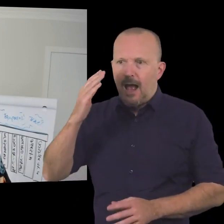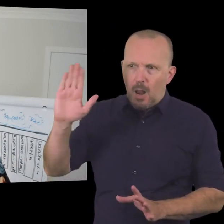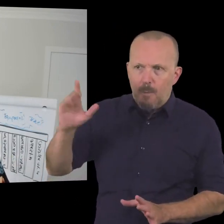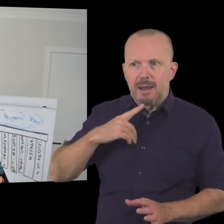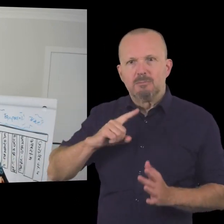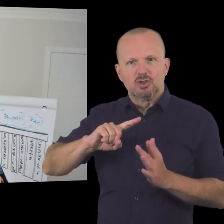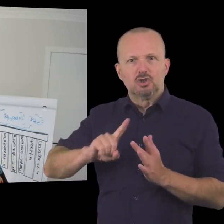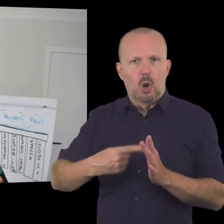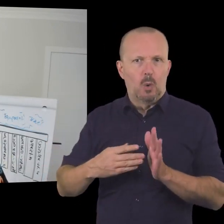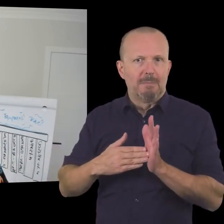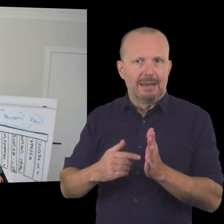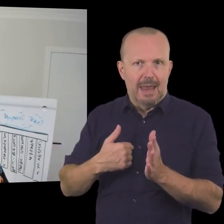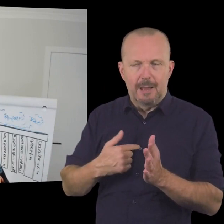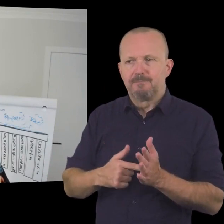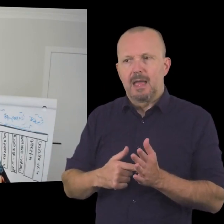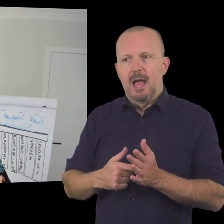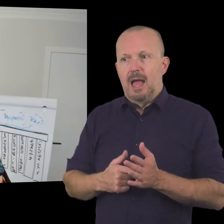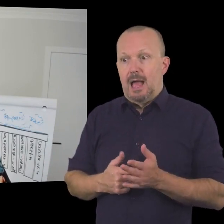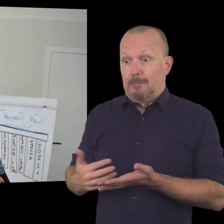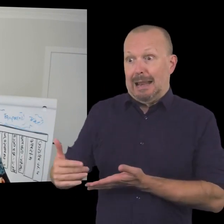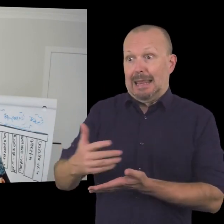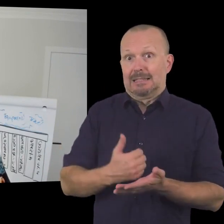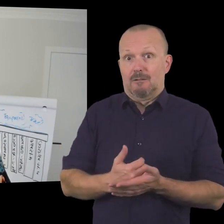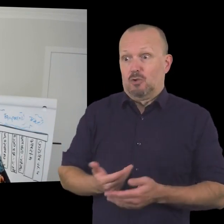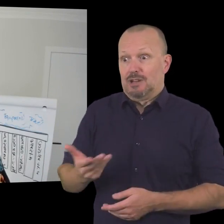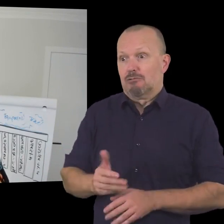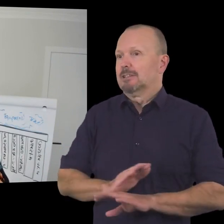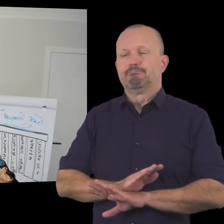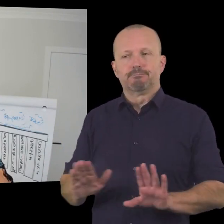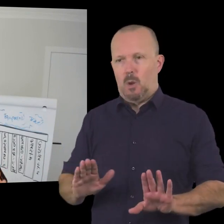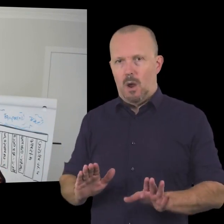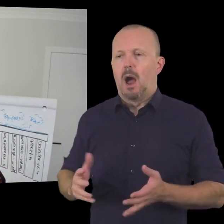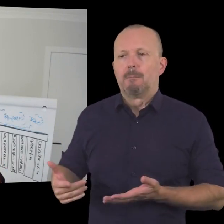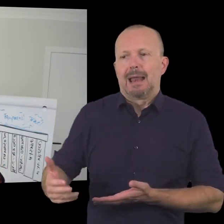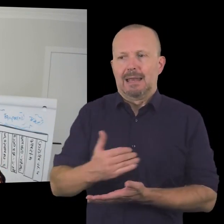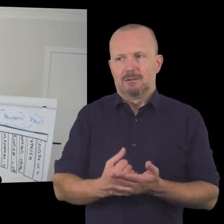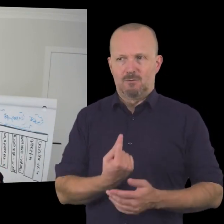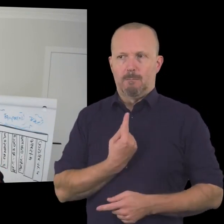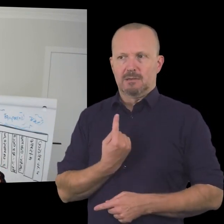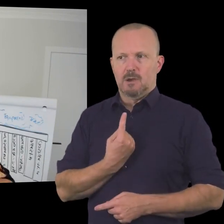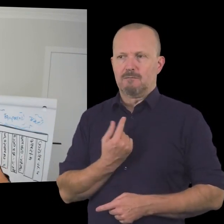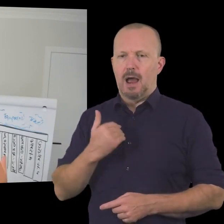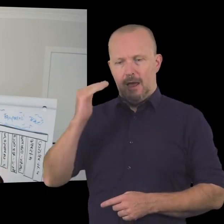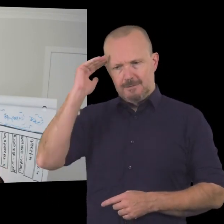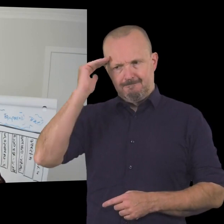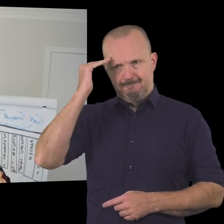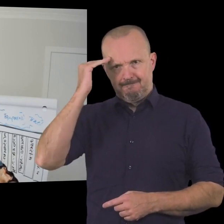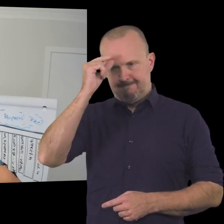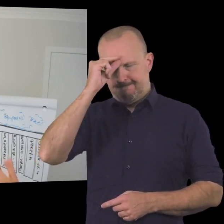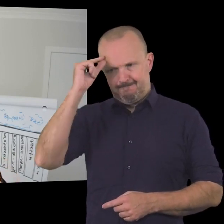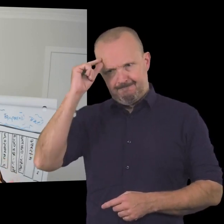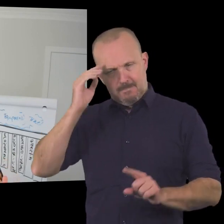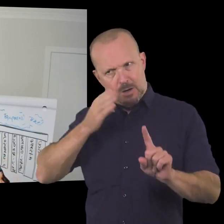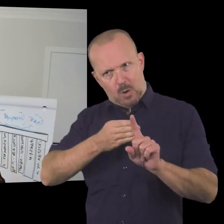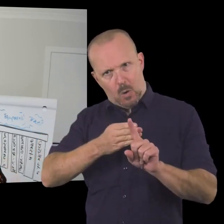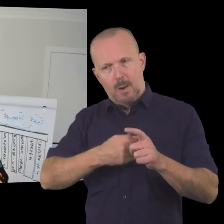i'm not collecting for uh charity or a good cause i'm collecting for myself i've set the goal of uh